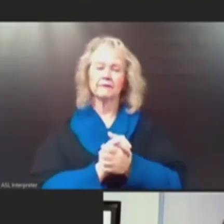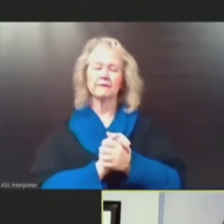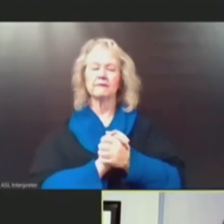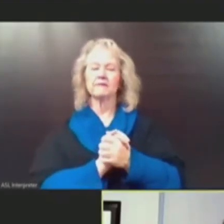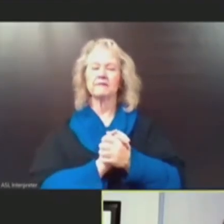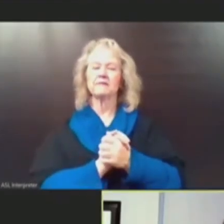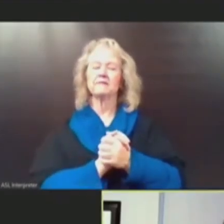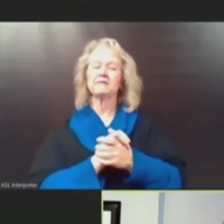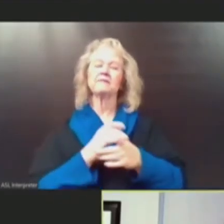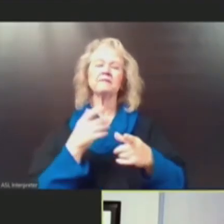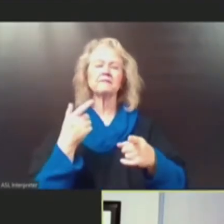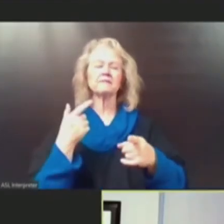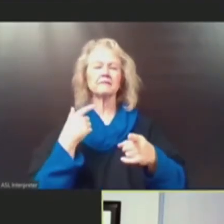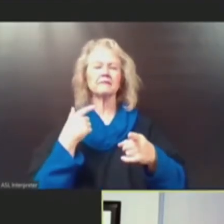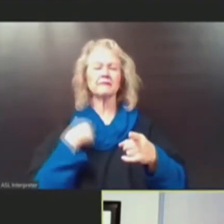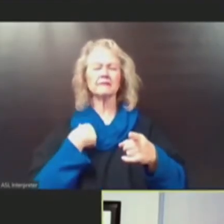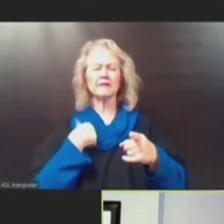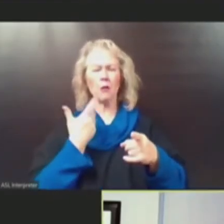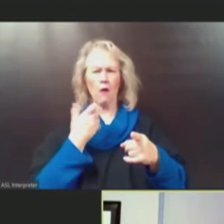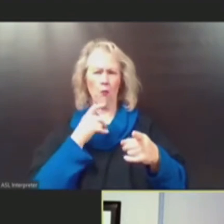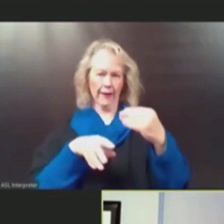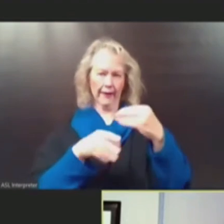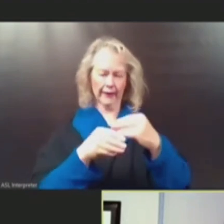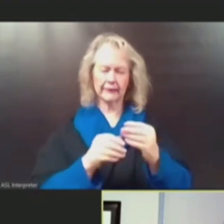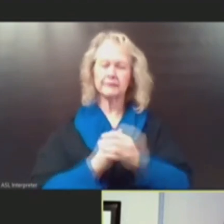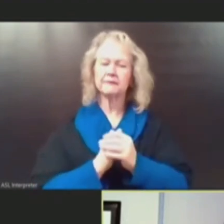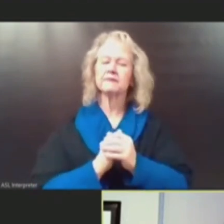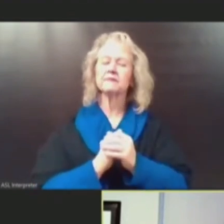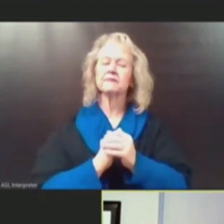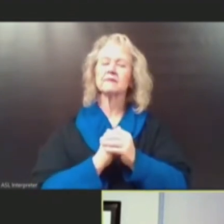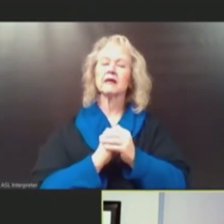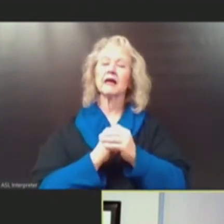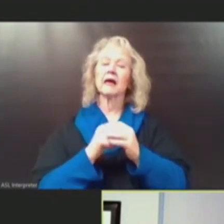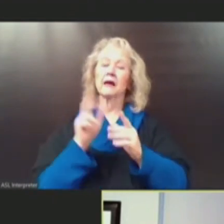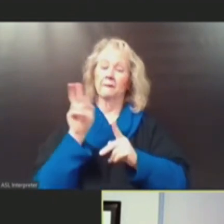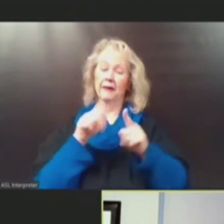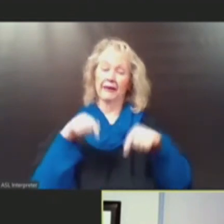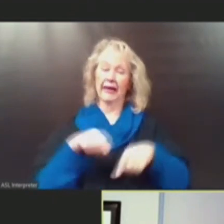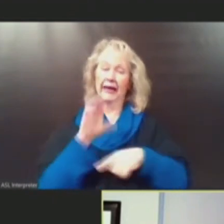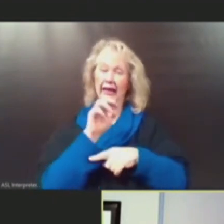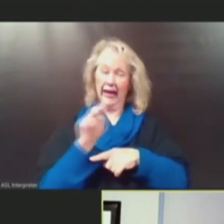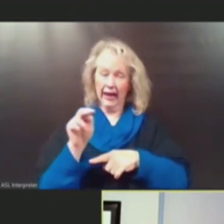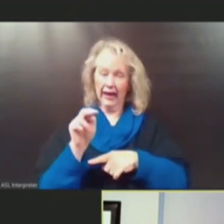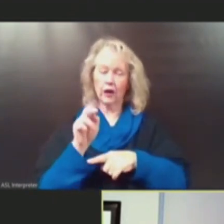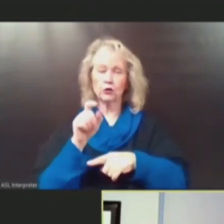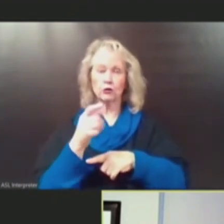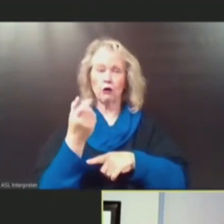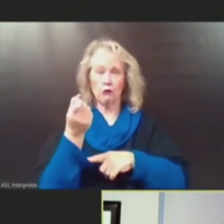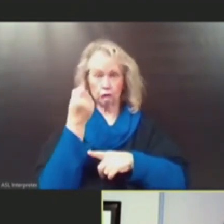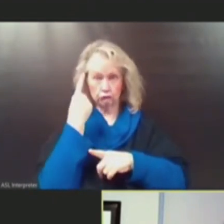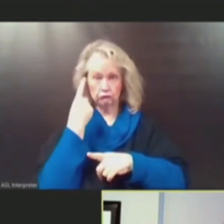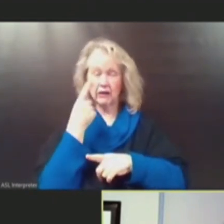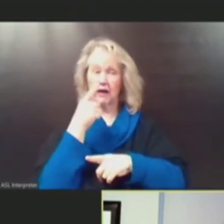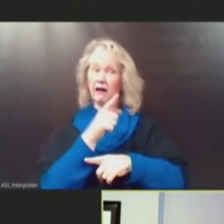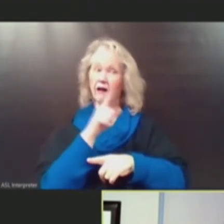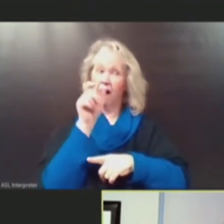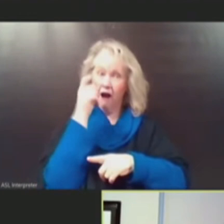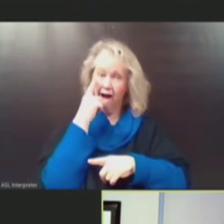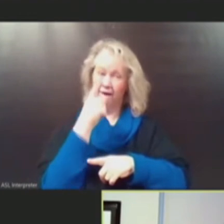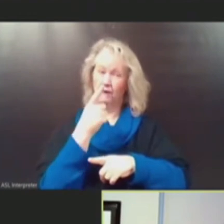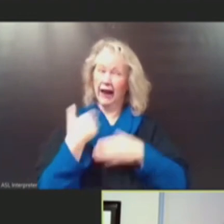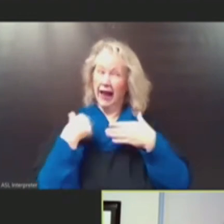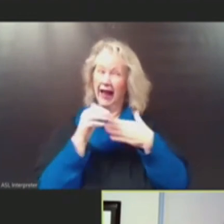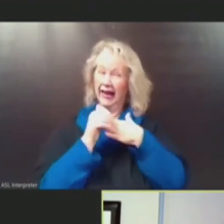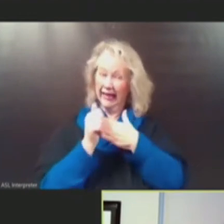Maybe I'll say a couple of things, Governor. First of all, I think the people in the state of Connecticut should know that the governor has led us through two